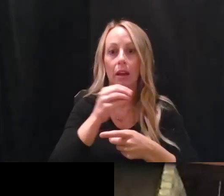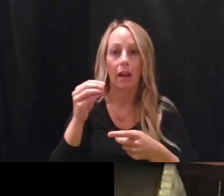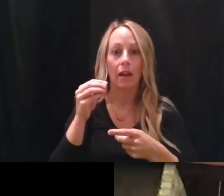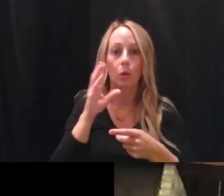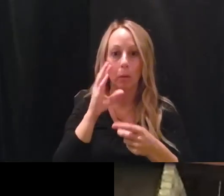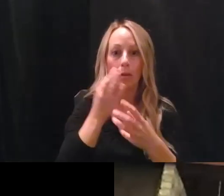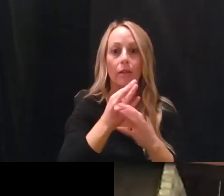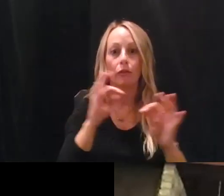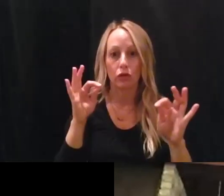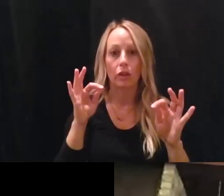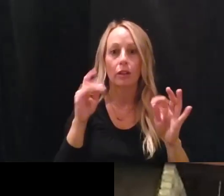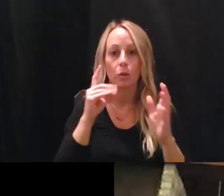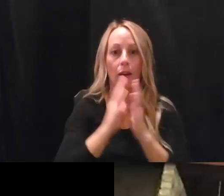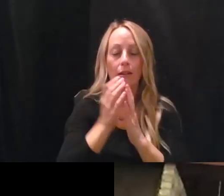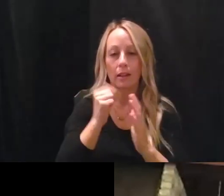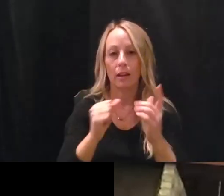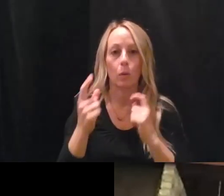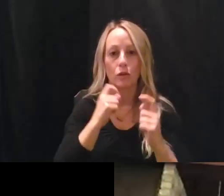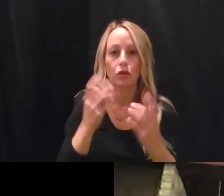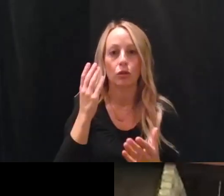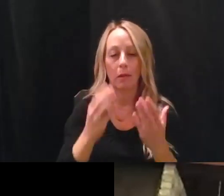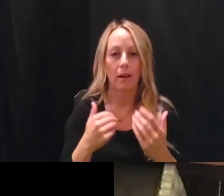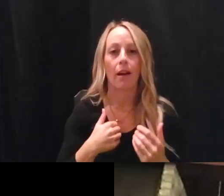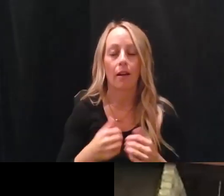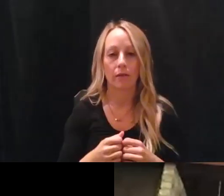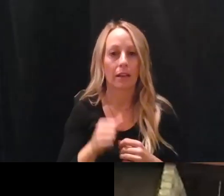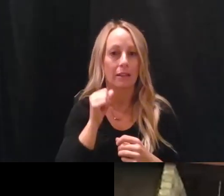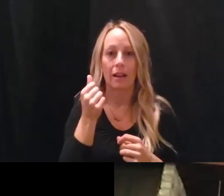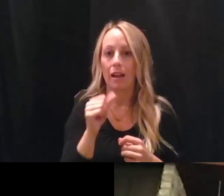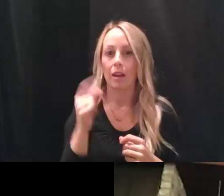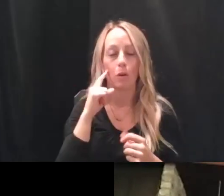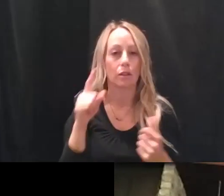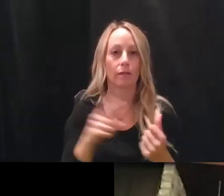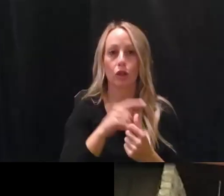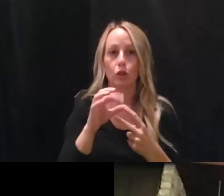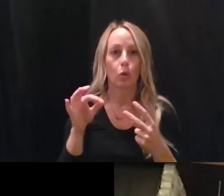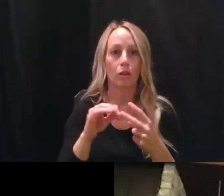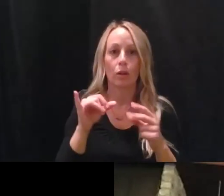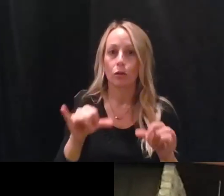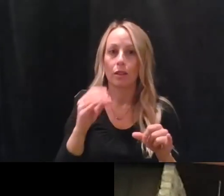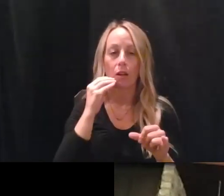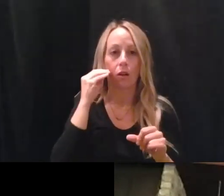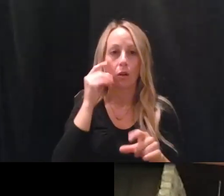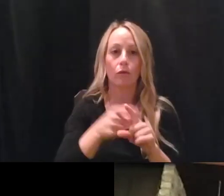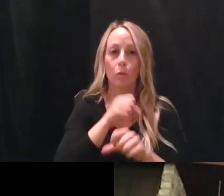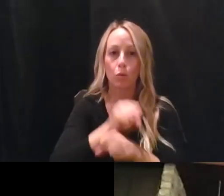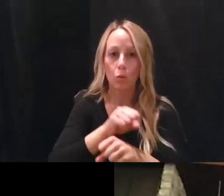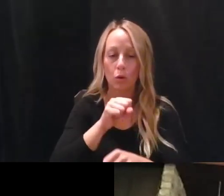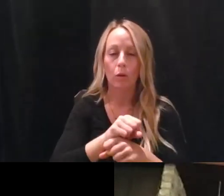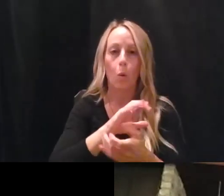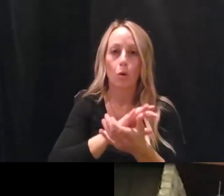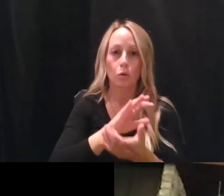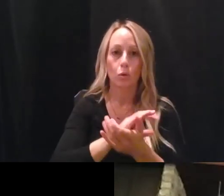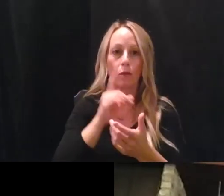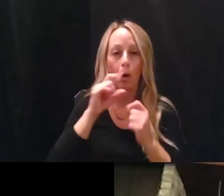ask any questions you might have. It's not anyone's first choice to have to stay home from work or school for an extended